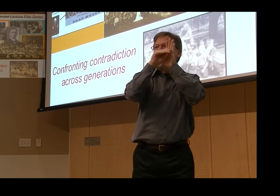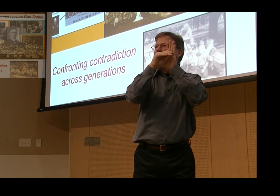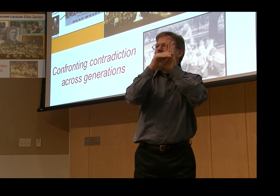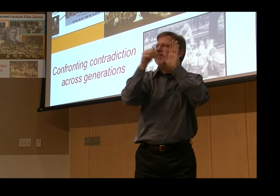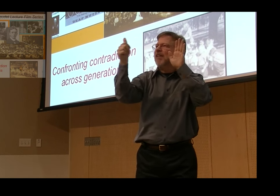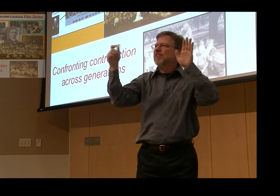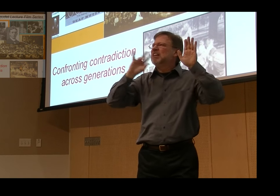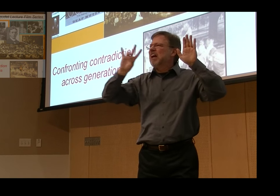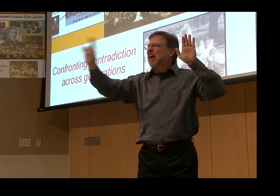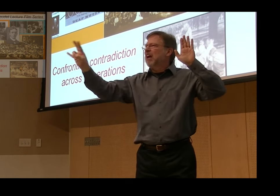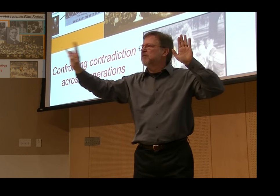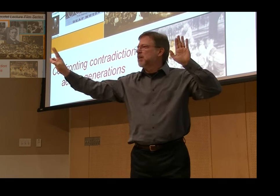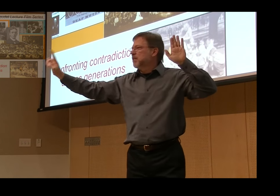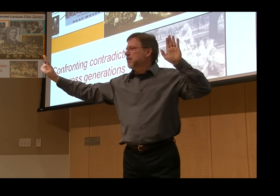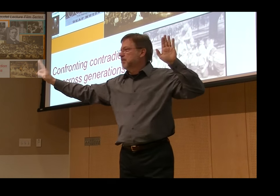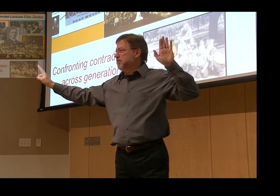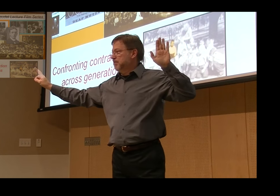these faculty members were very young.